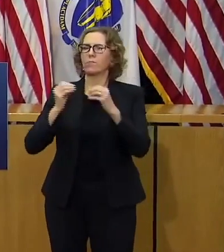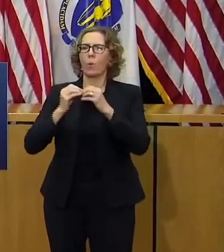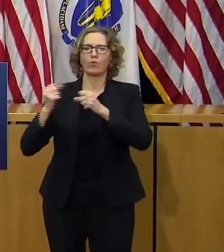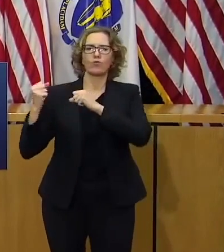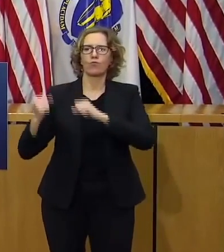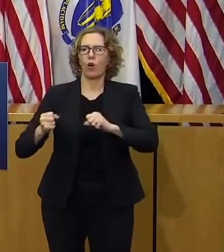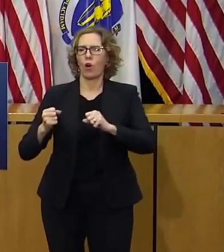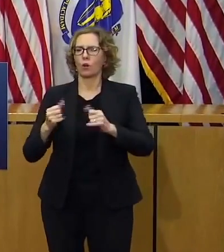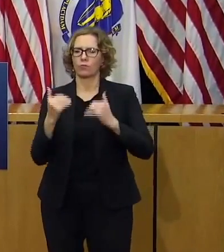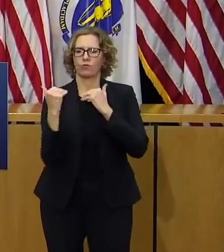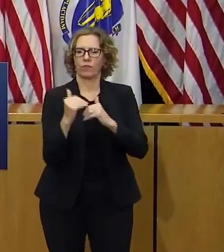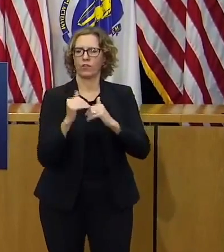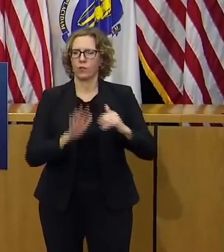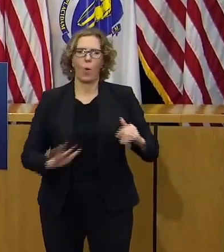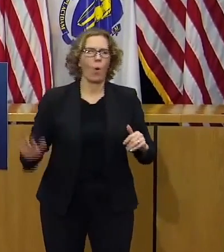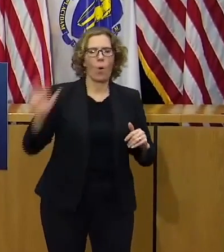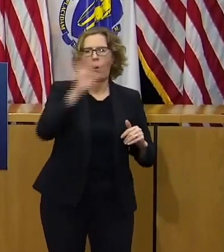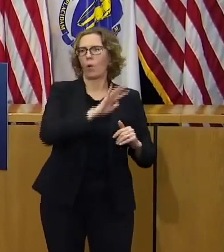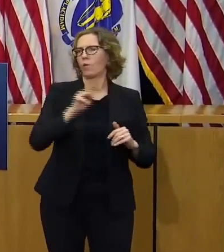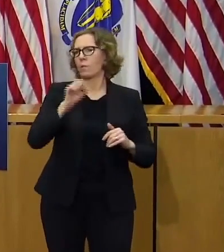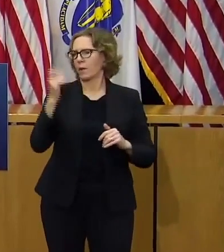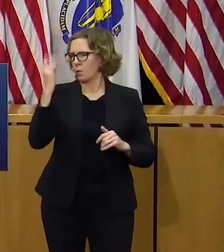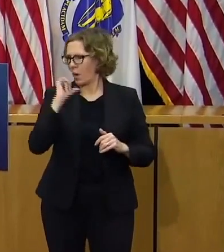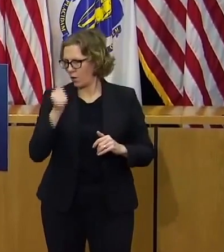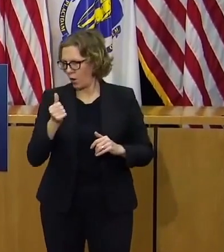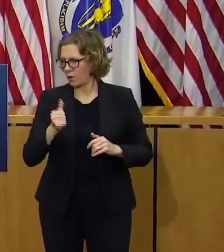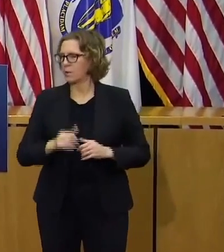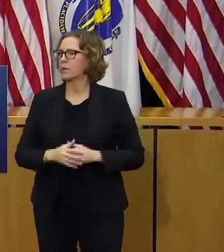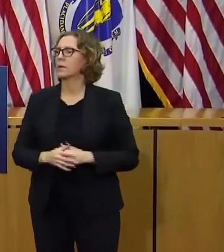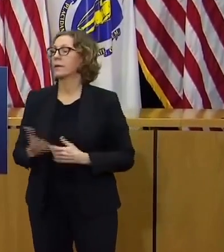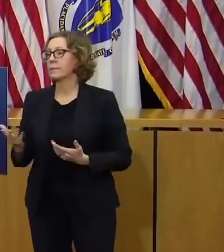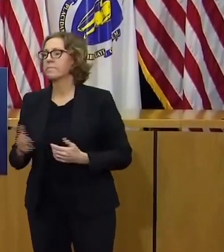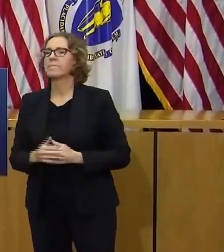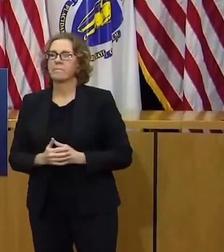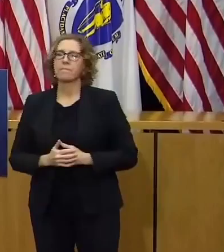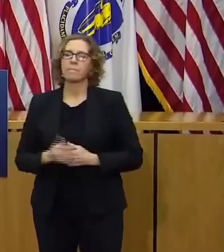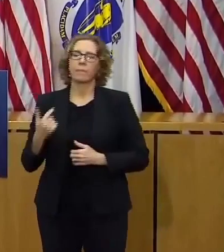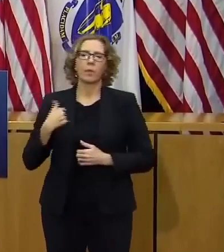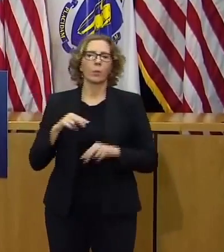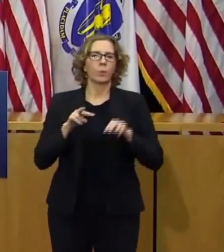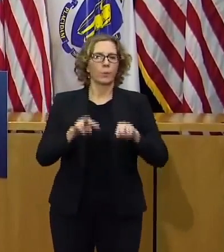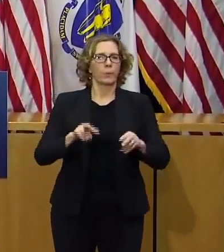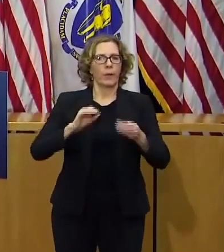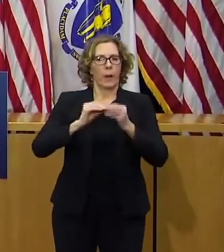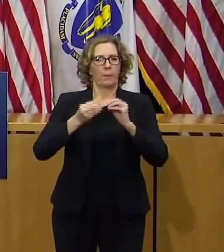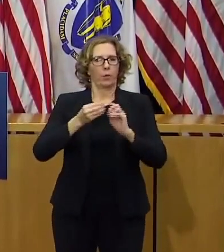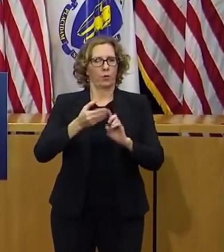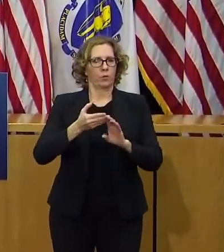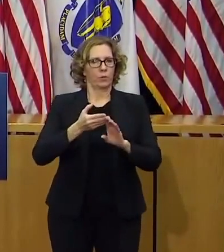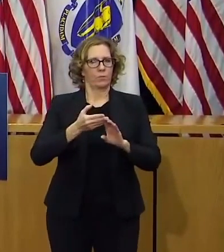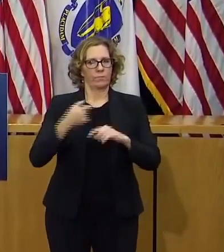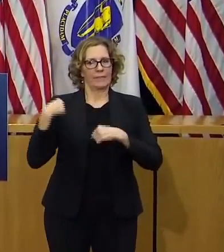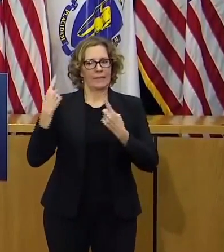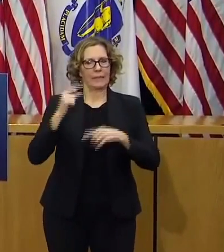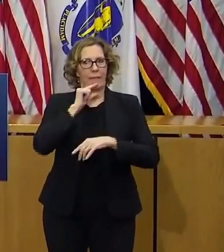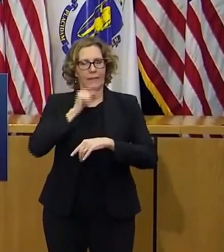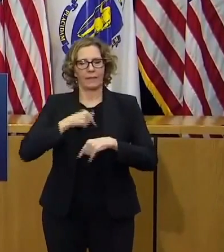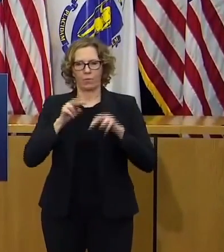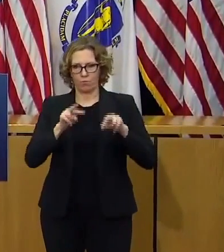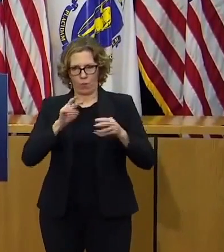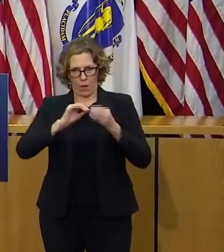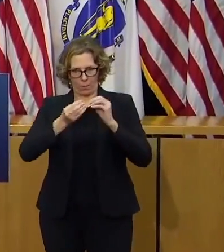well we're taking a good look at the data as we have been uh post thanksgiving um and i